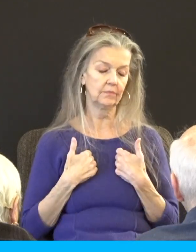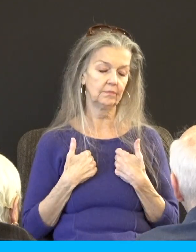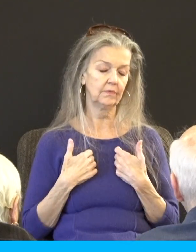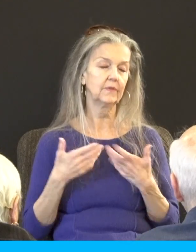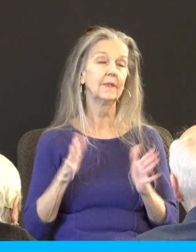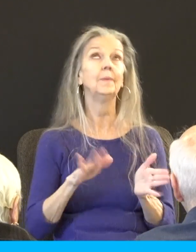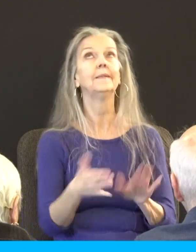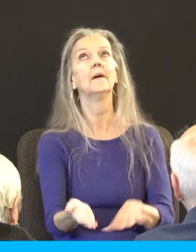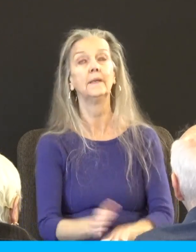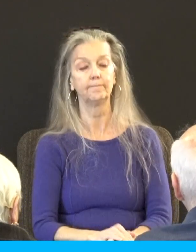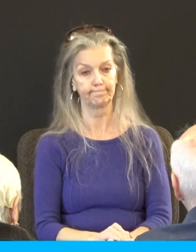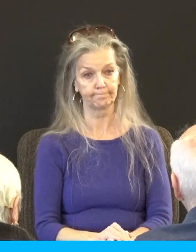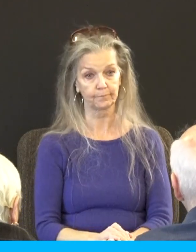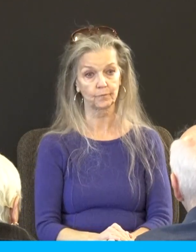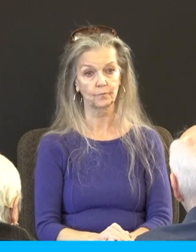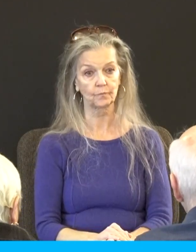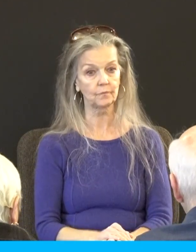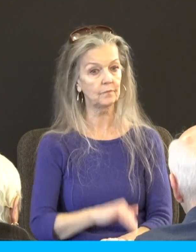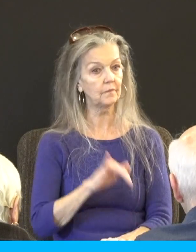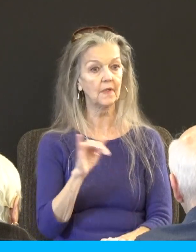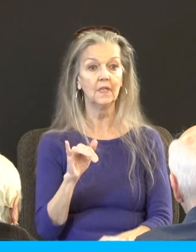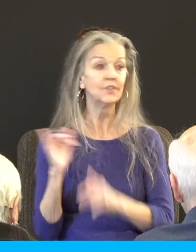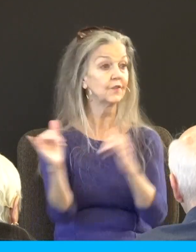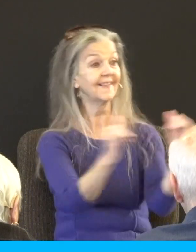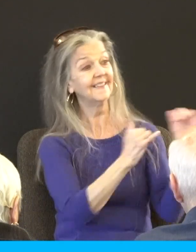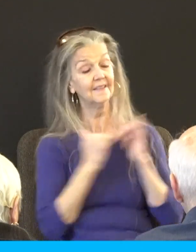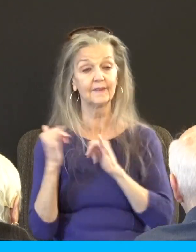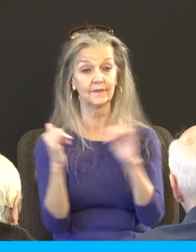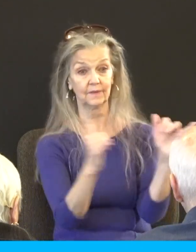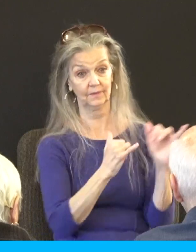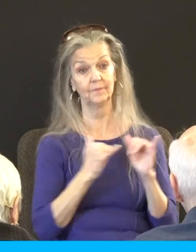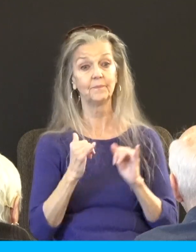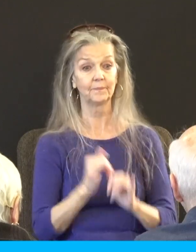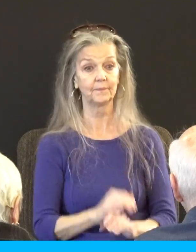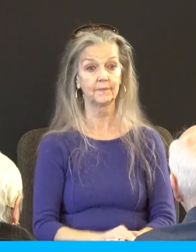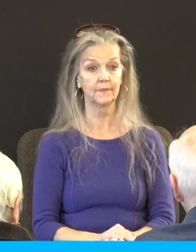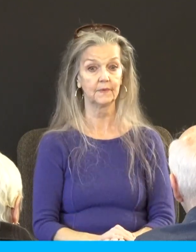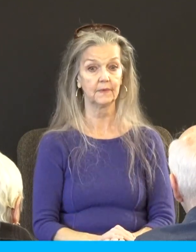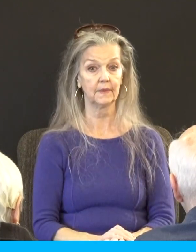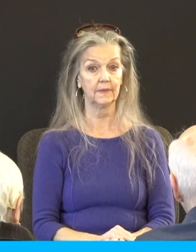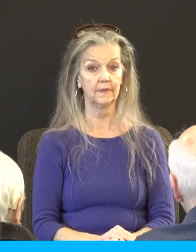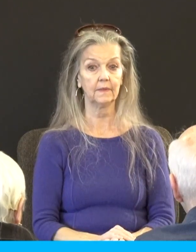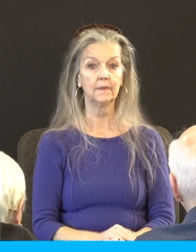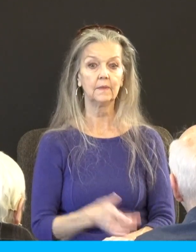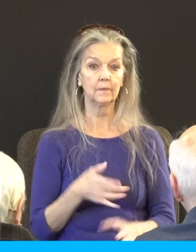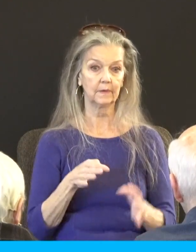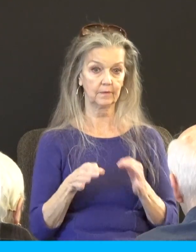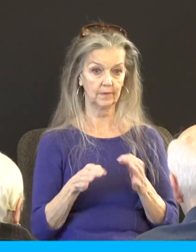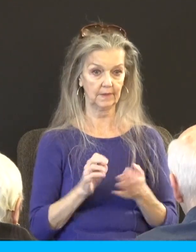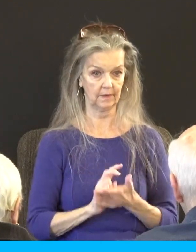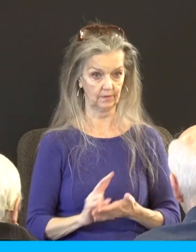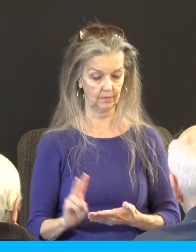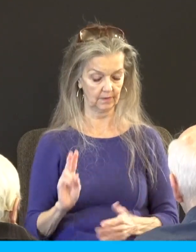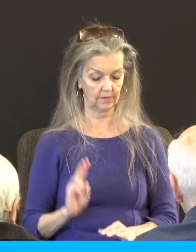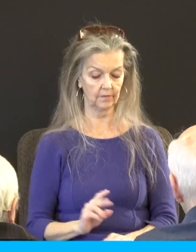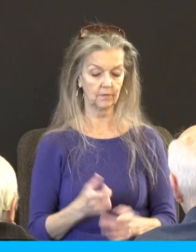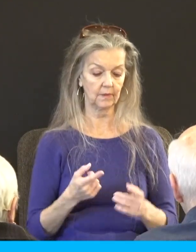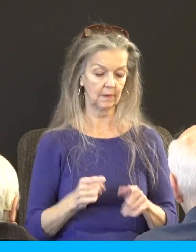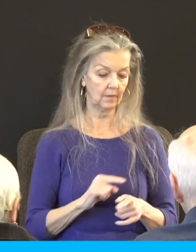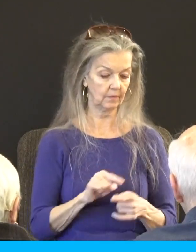In other words, he's a human being just like you and I. We went all through that two weeks ago. What happens when we're down? We talked